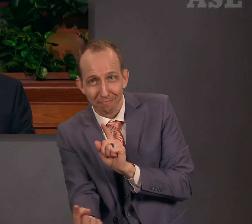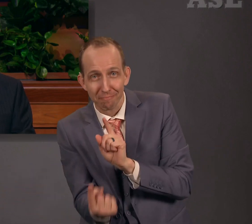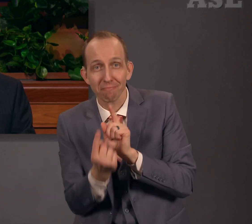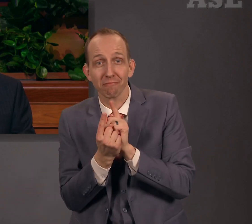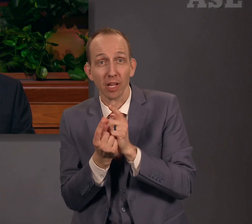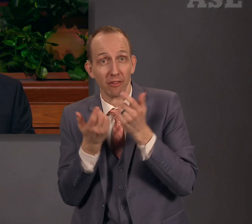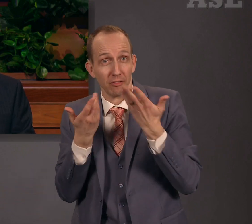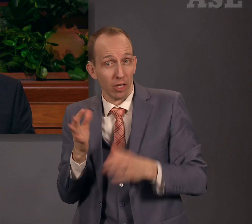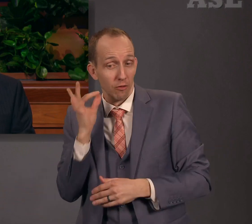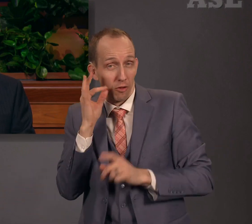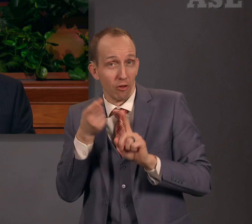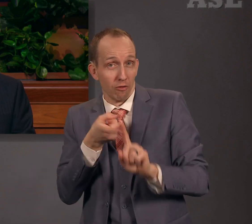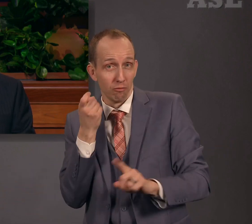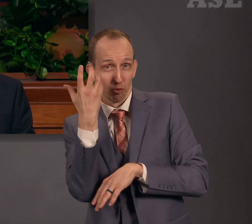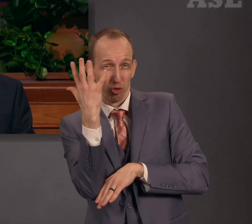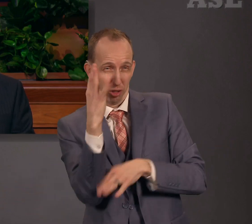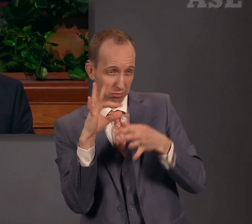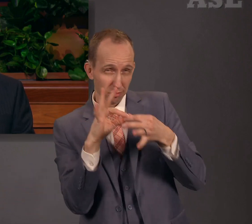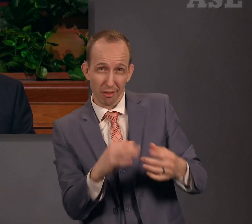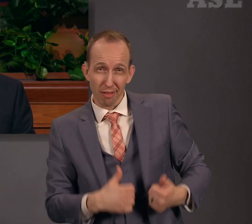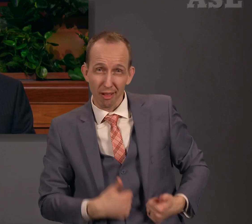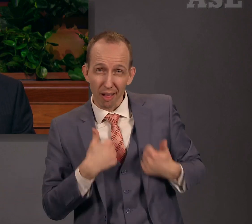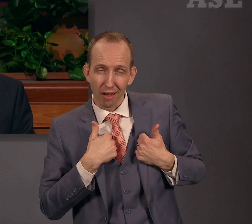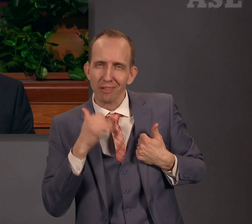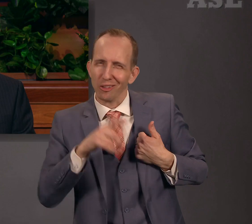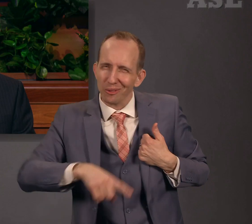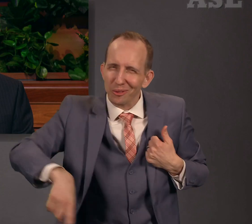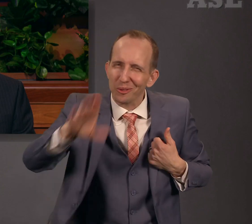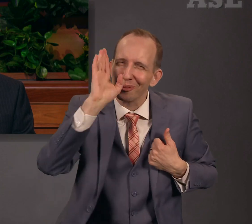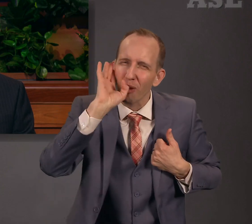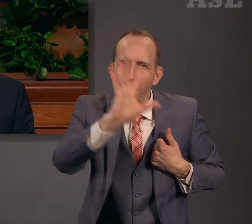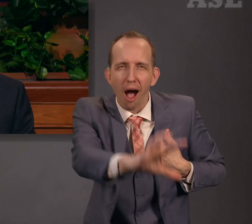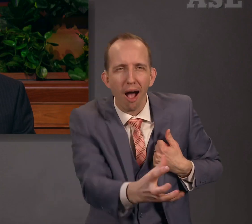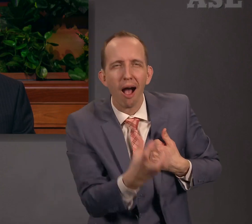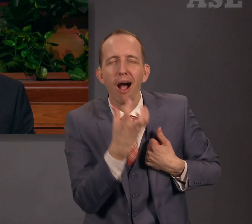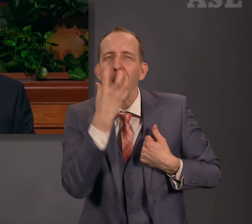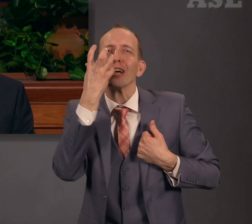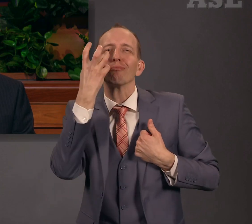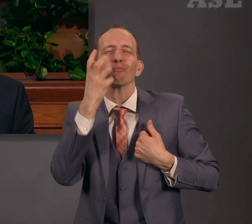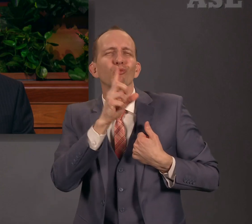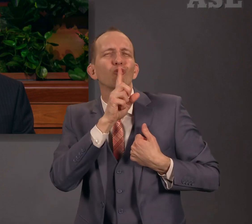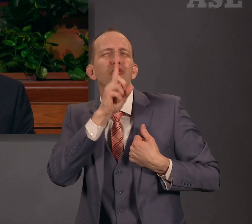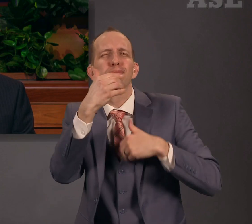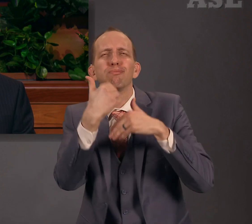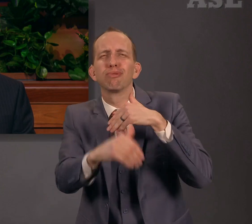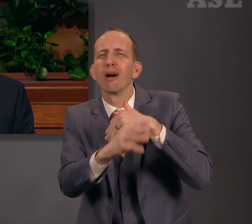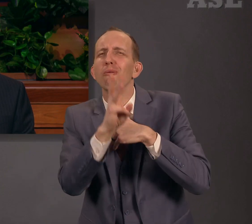of life. Yea, ye shall eat and drink of the bread and the waters of life freely.